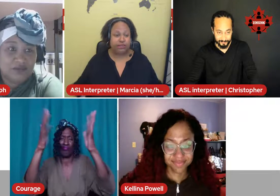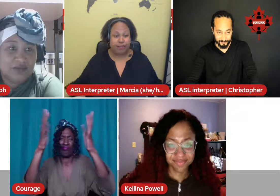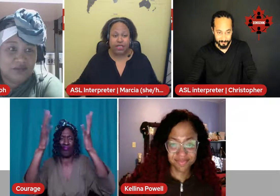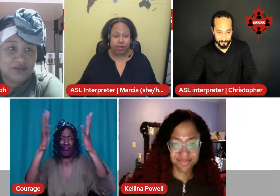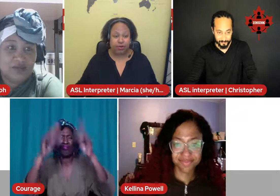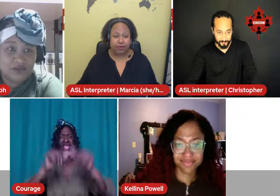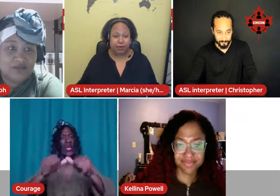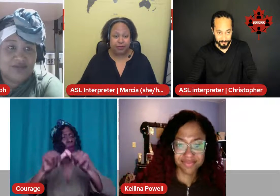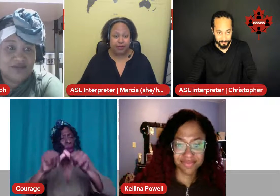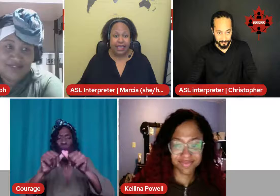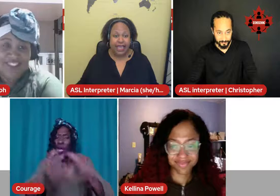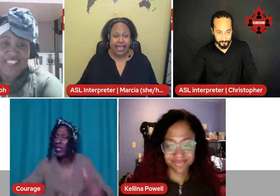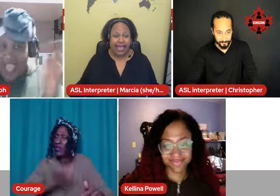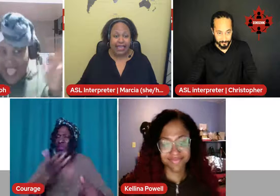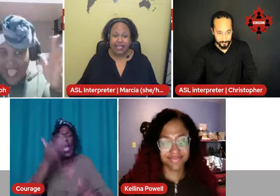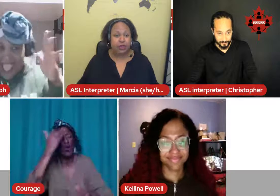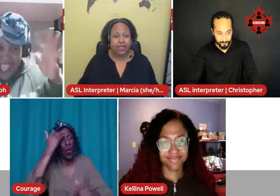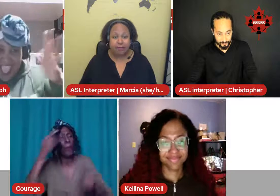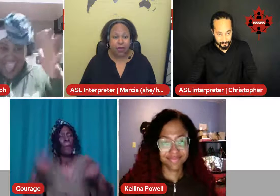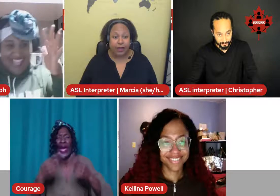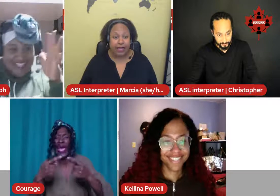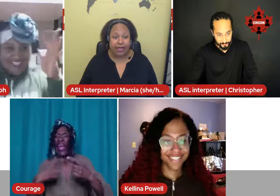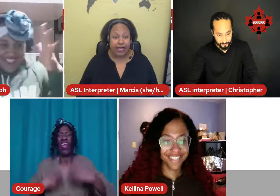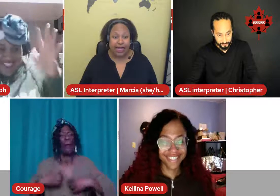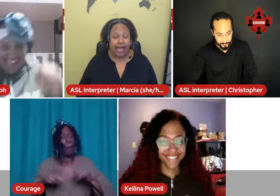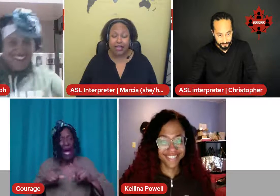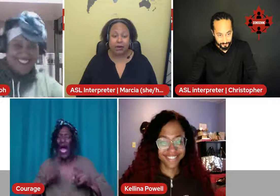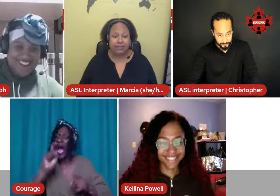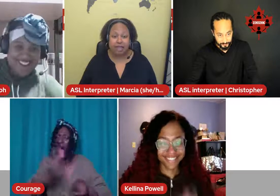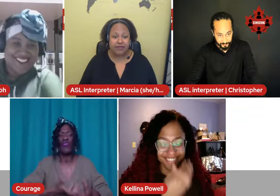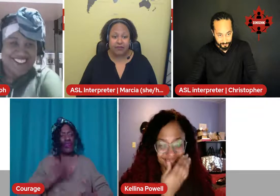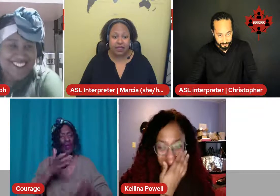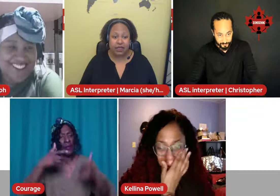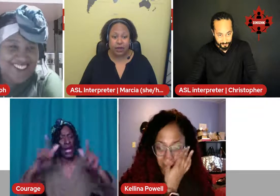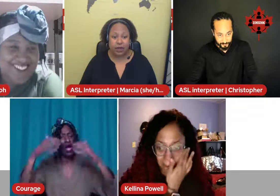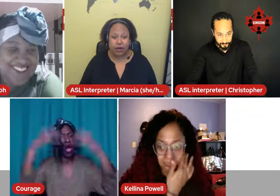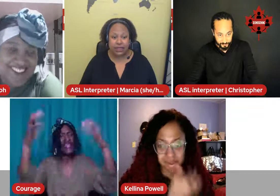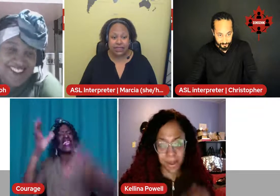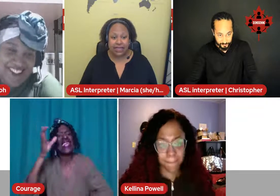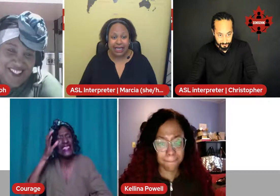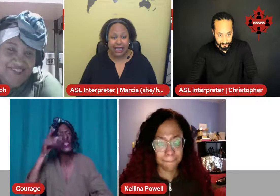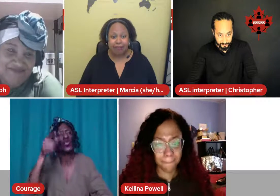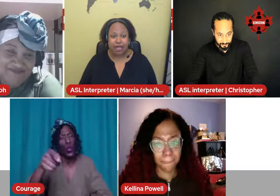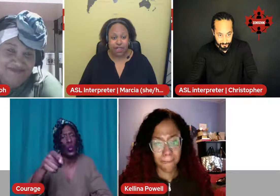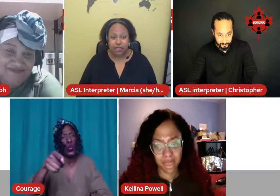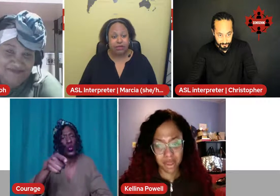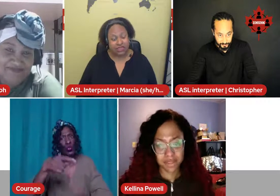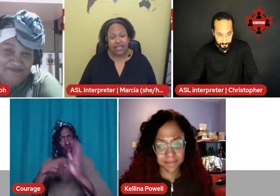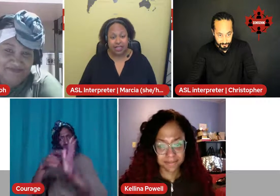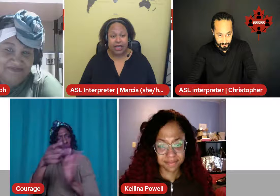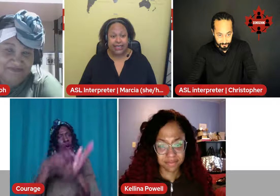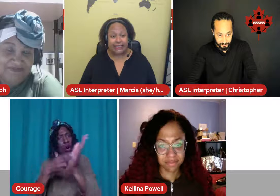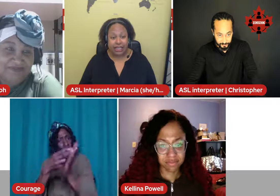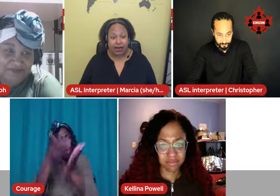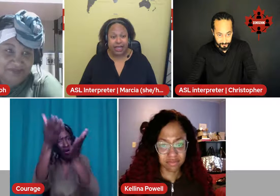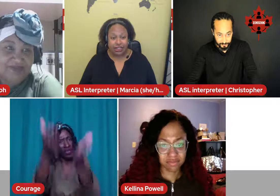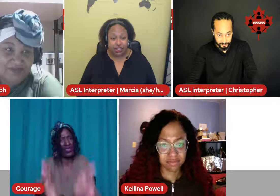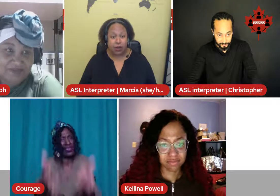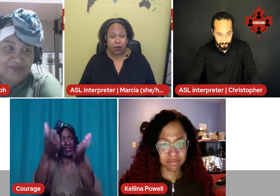speaking your truth. And you keep going. I know it's painful. I know it hurts. But you need to let the audience hear and show